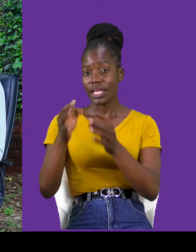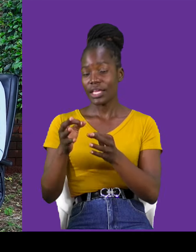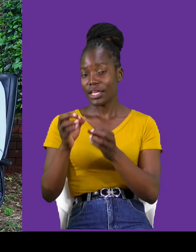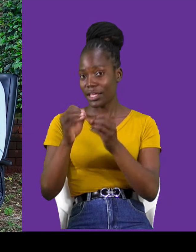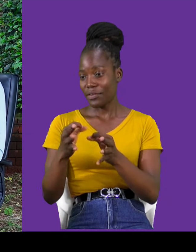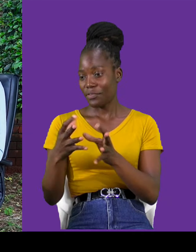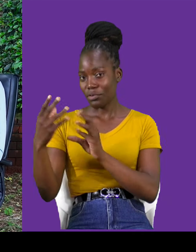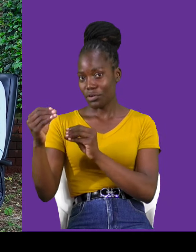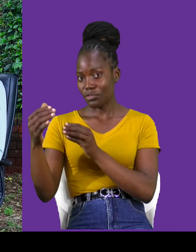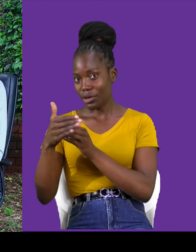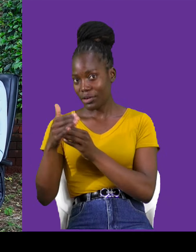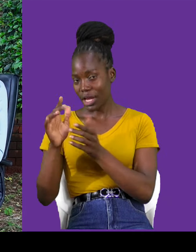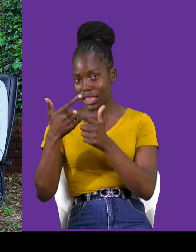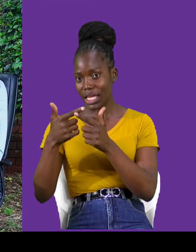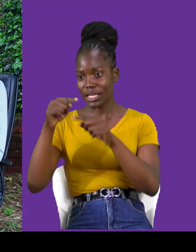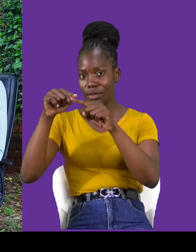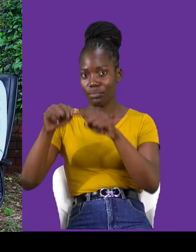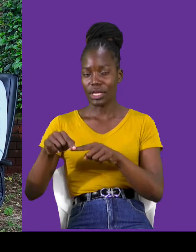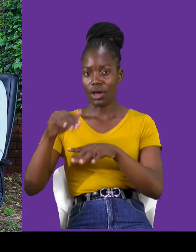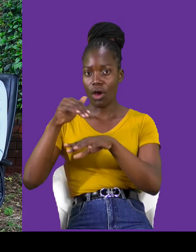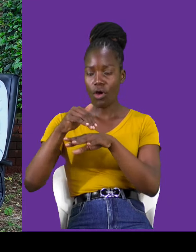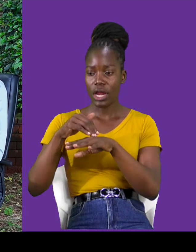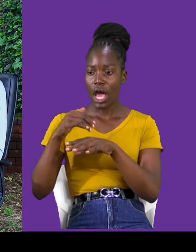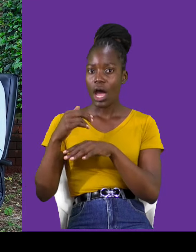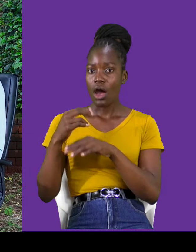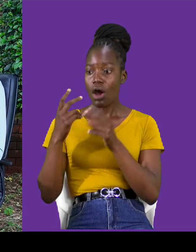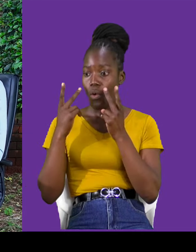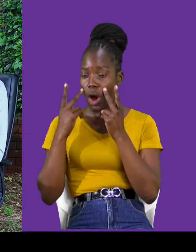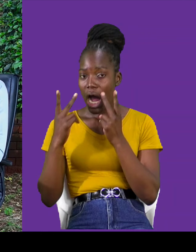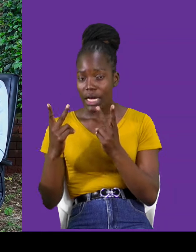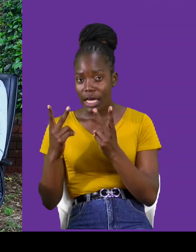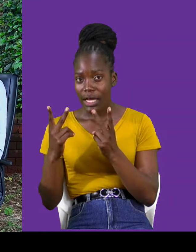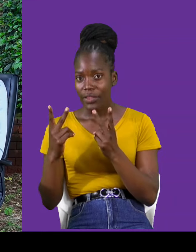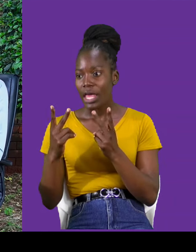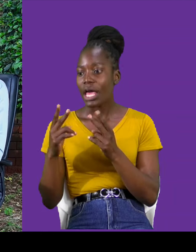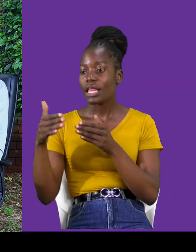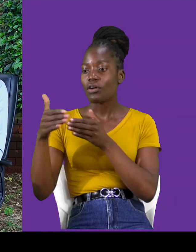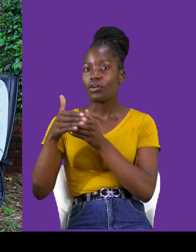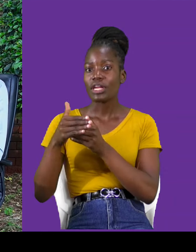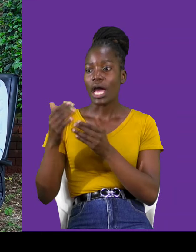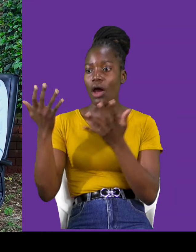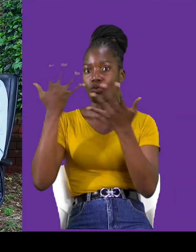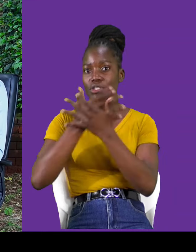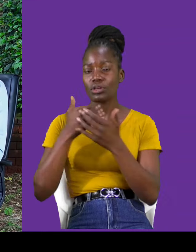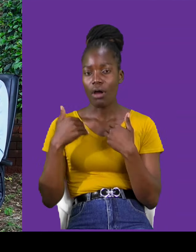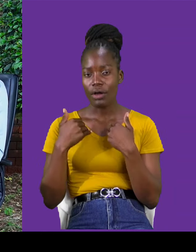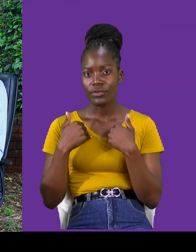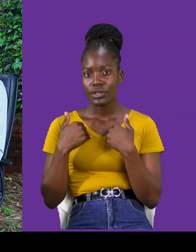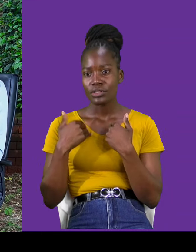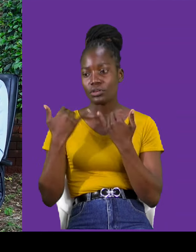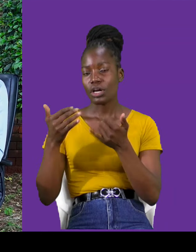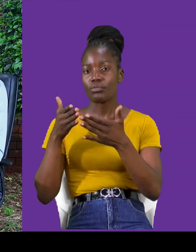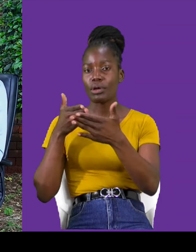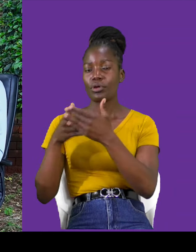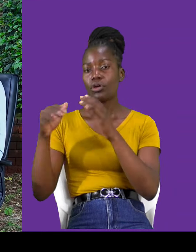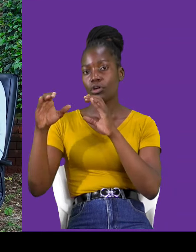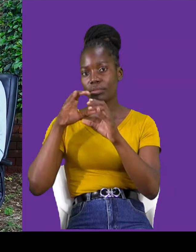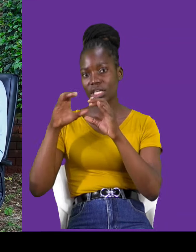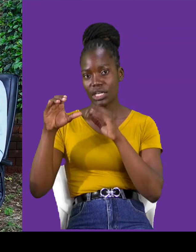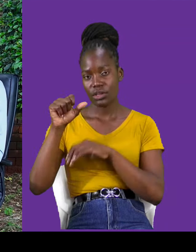and they depend on, on visual, and probably on that corner, kuna giza. So, you see, you block the communication. So, make sure, make